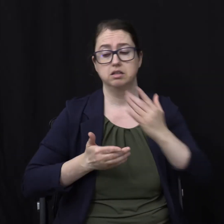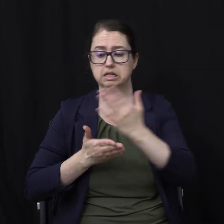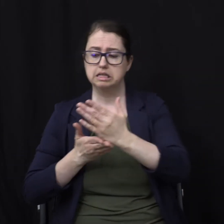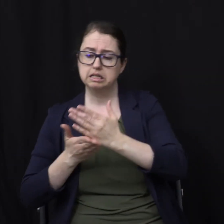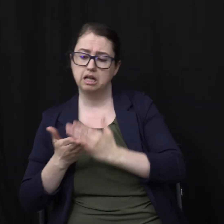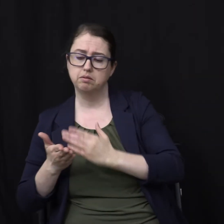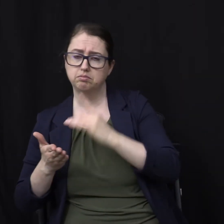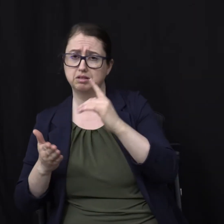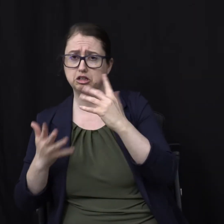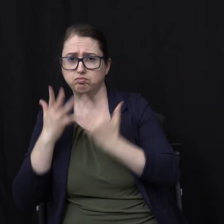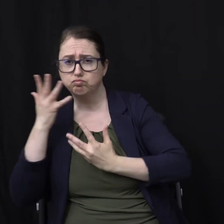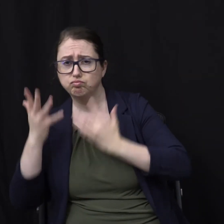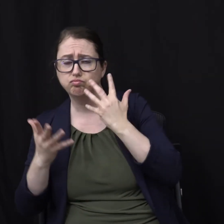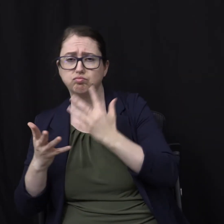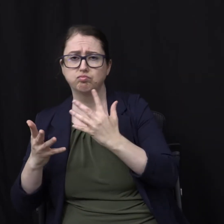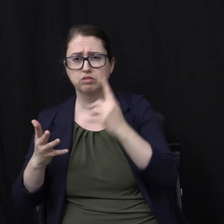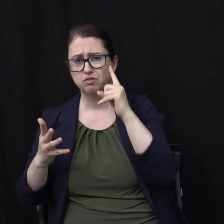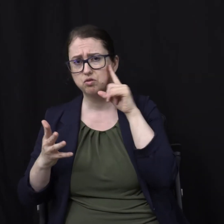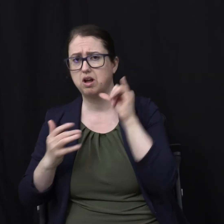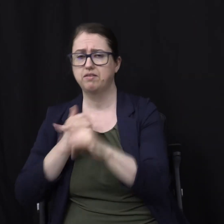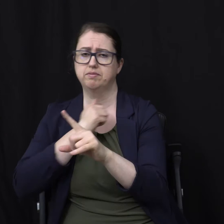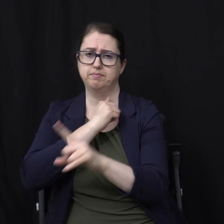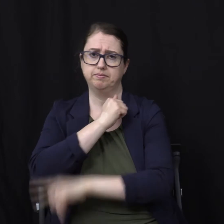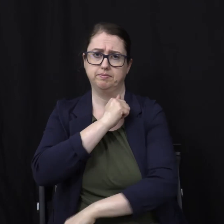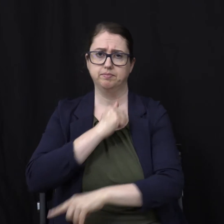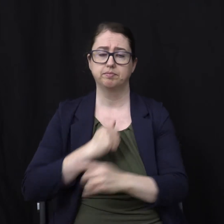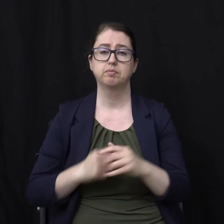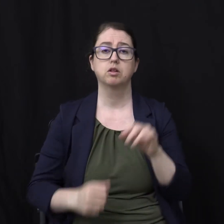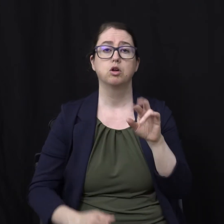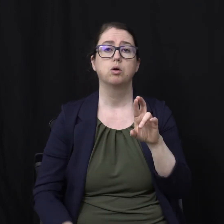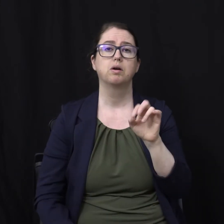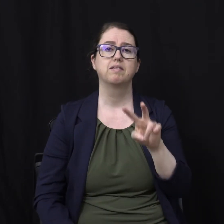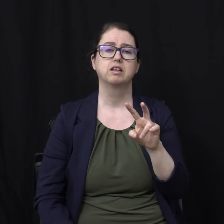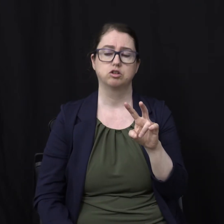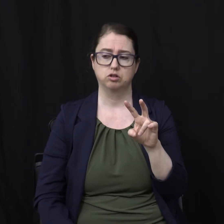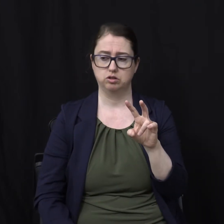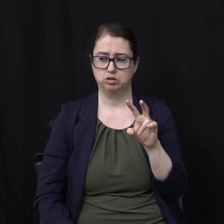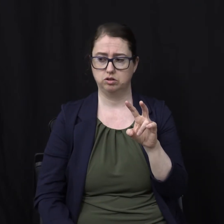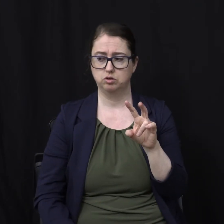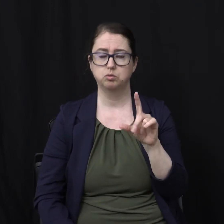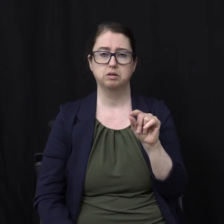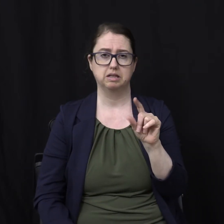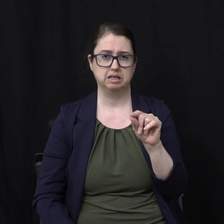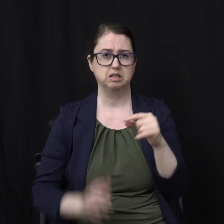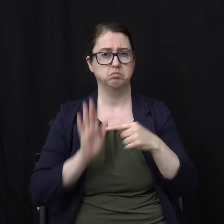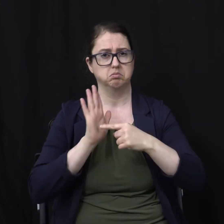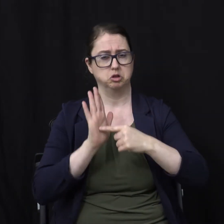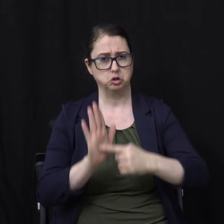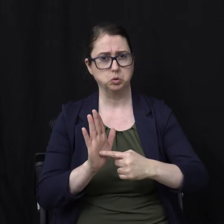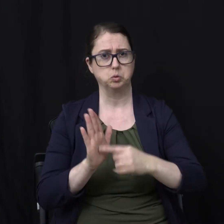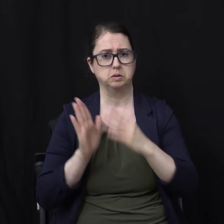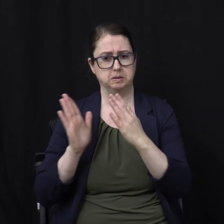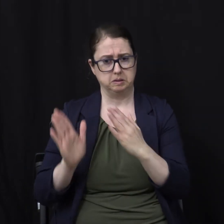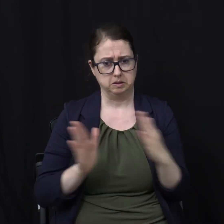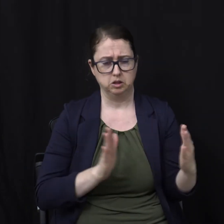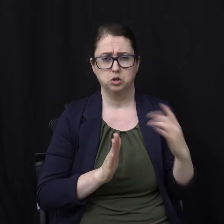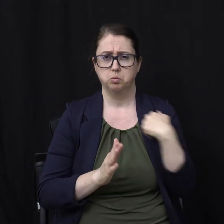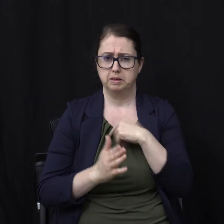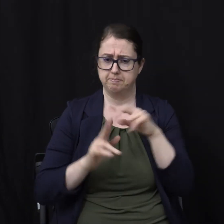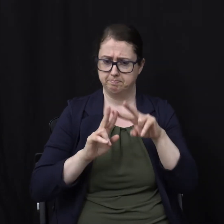everlasting contempt Revelation 20 Gives us more of the timeline Though As we're getting on Toward when is hell It's